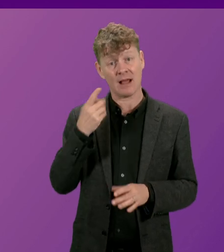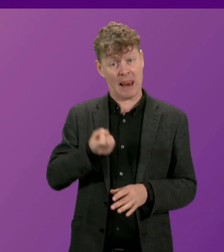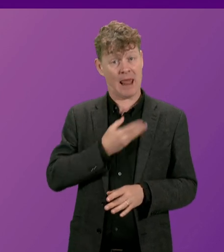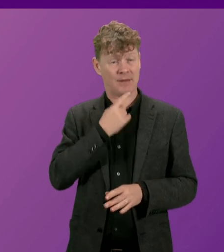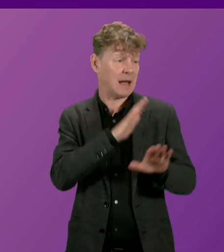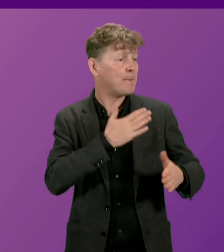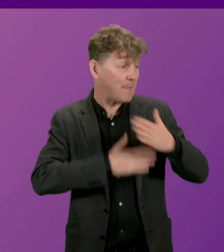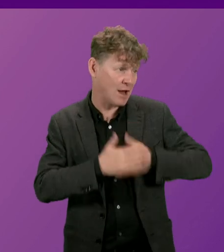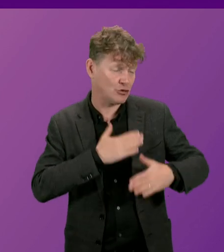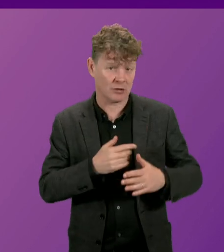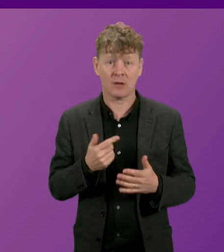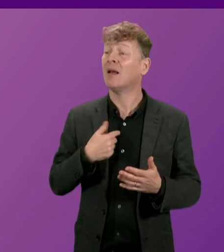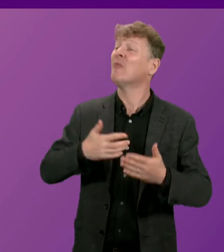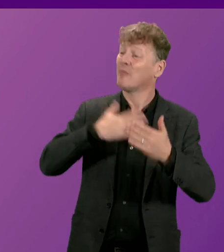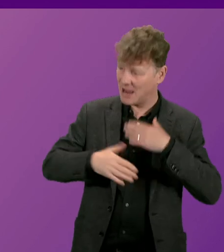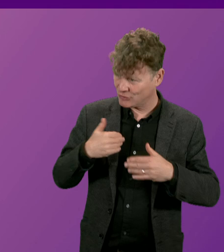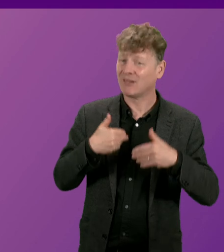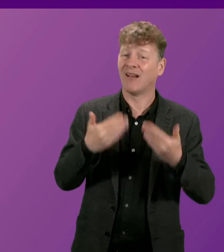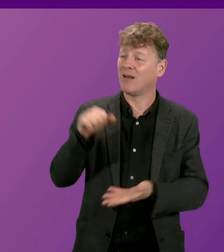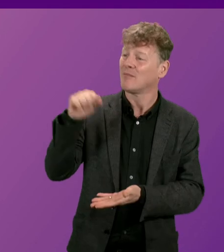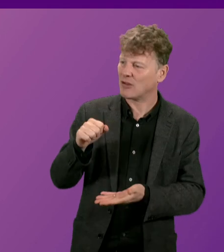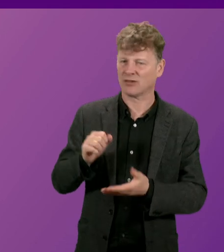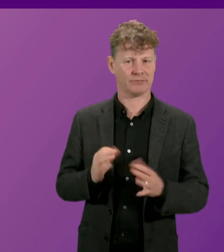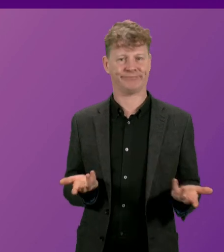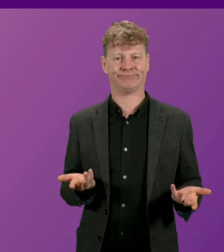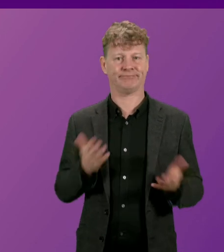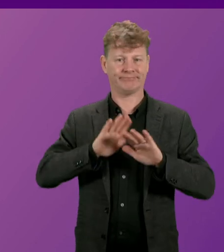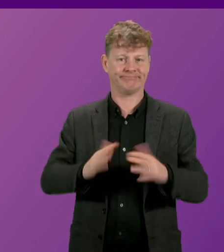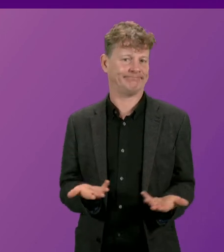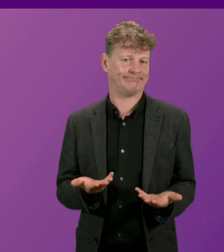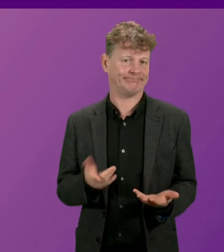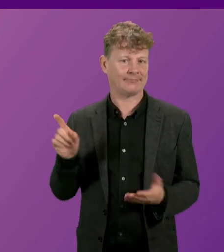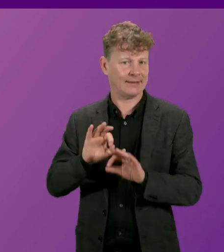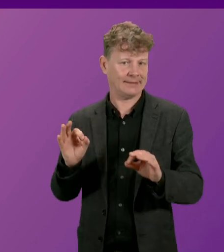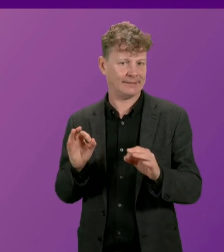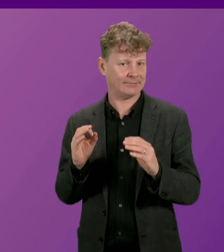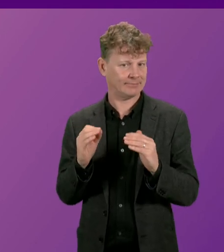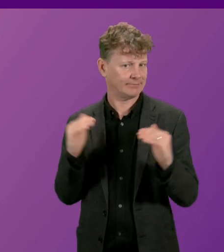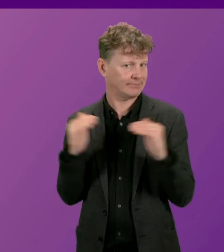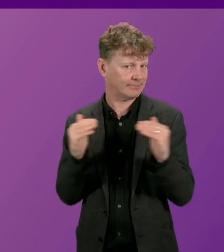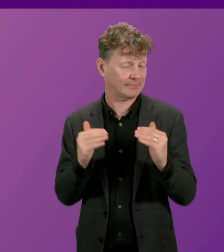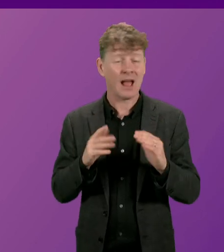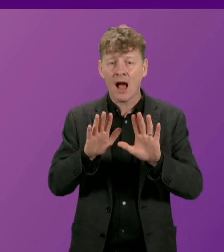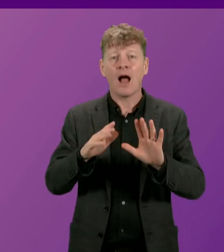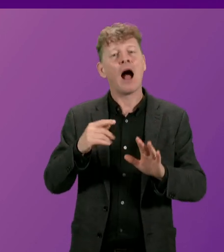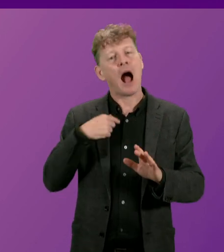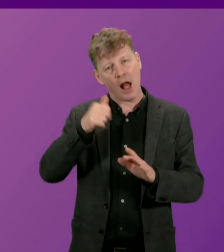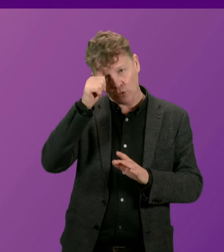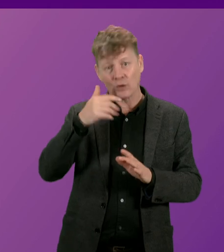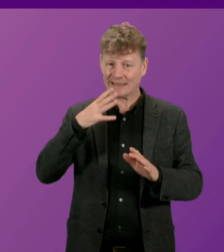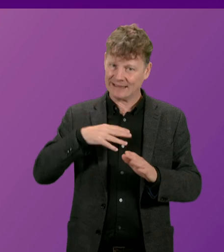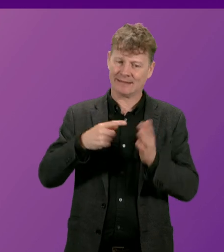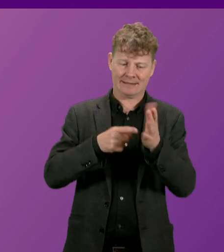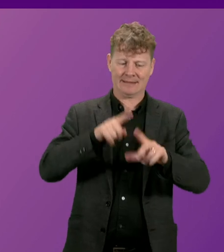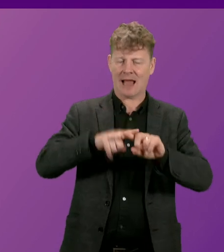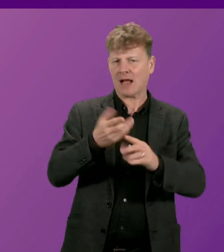been patient and the Labour Government has not delivered what people expected. Now I recognise the need to increase taxation in this Budget.